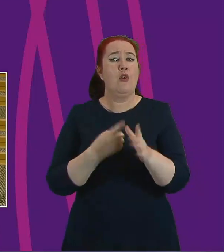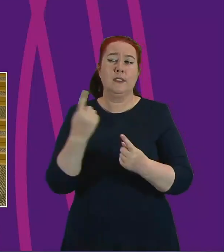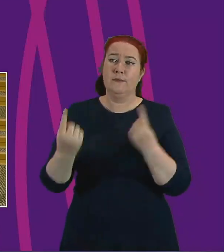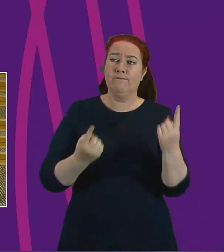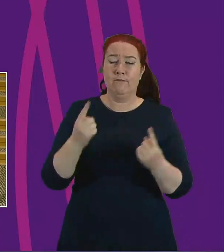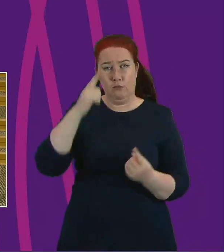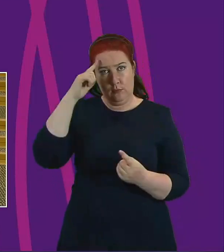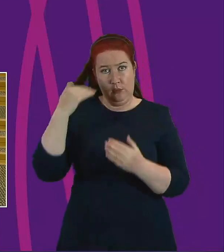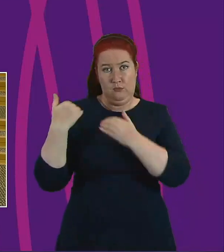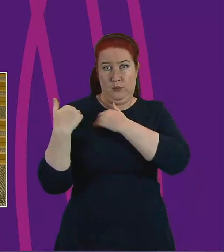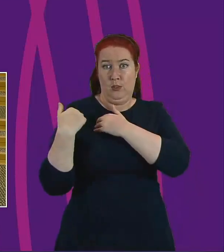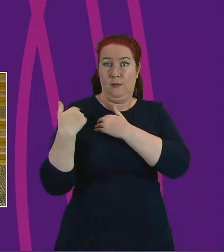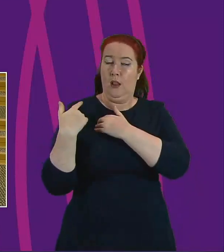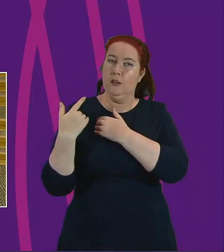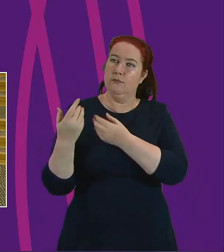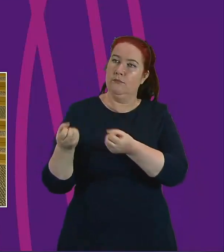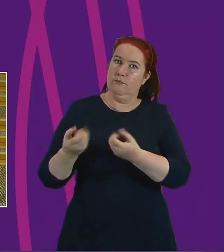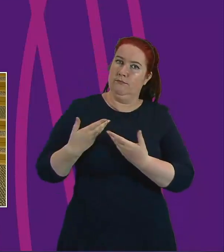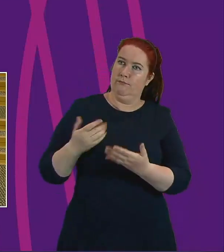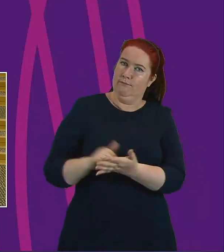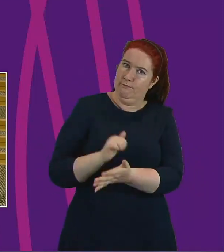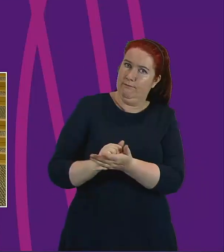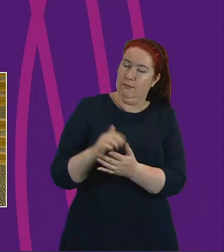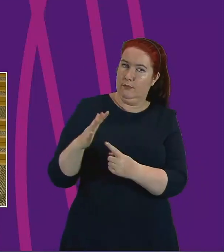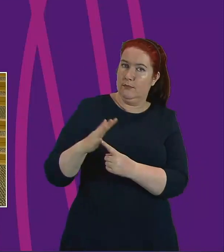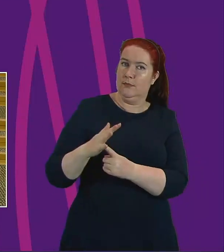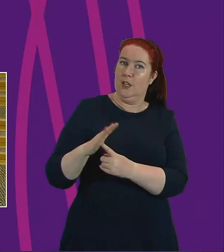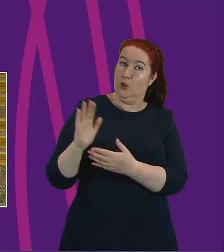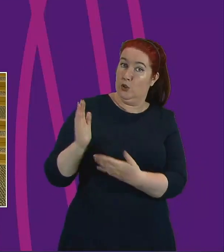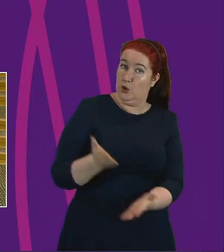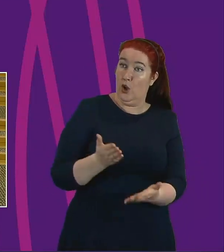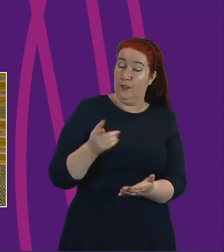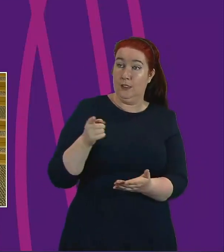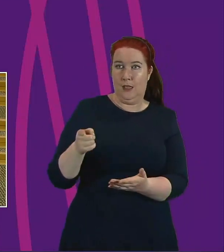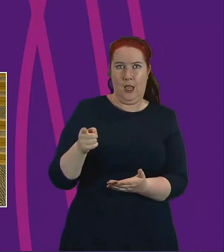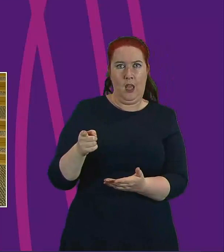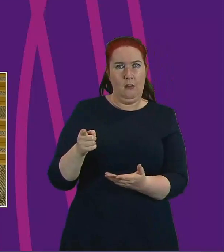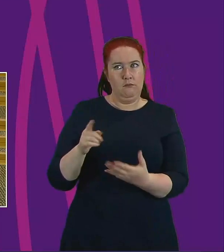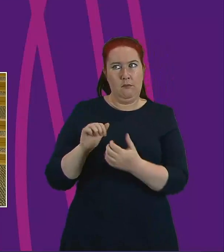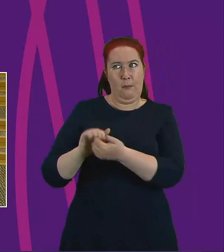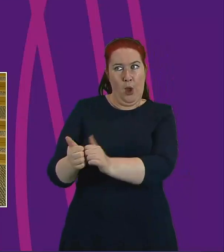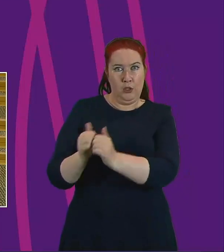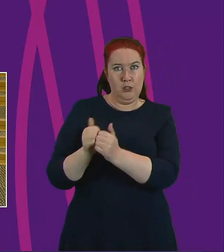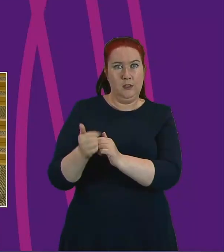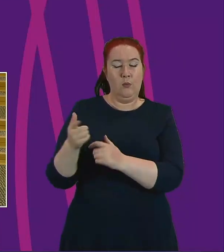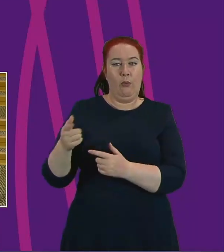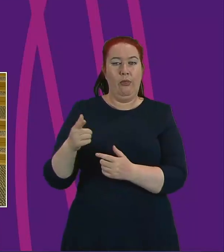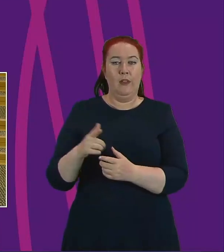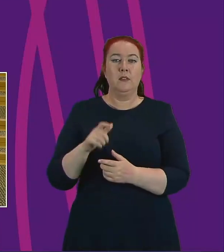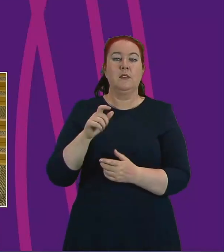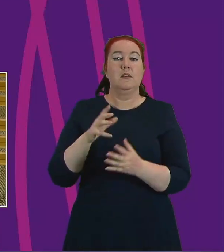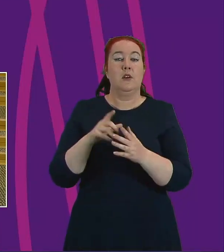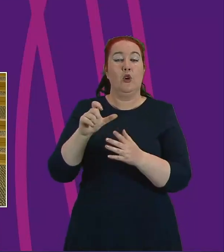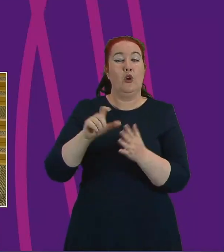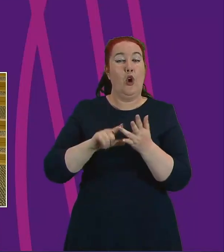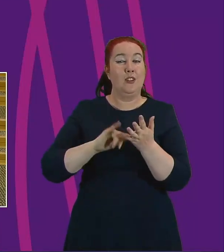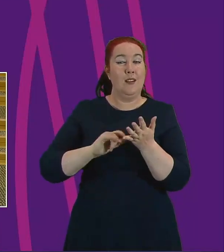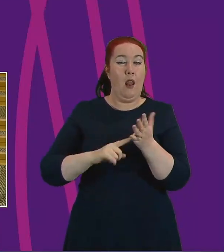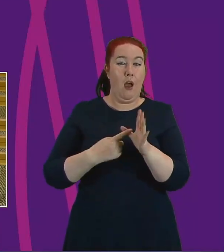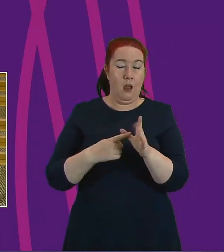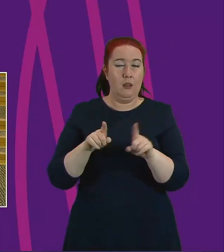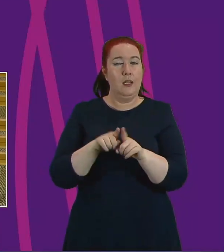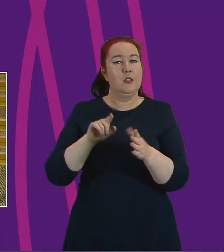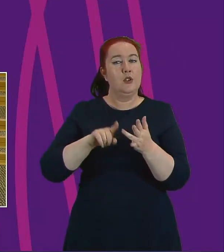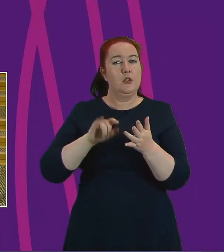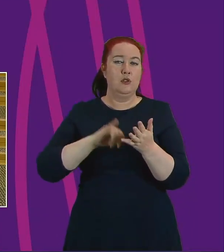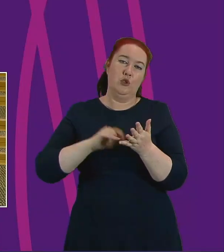providing some of our most valued services and our critical partners in response to COVID-19, COSLA and SOLACE will be represented on